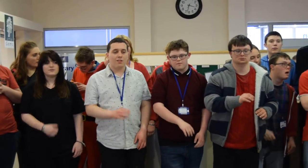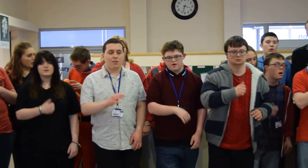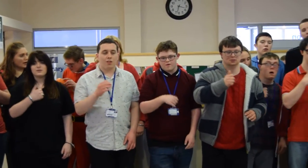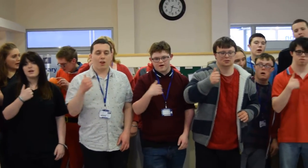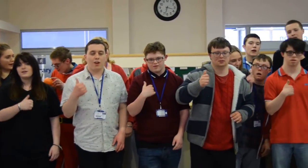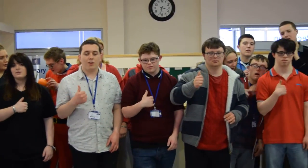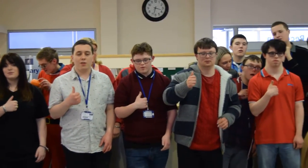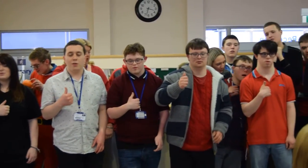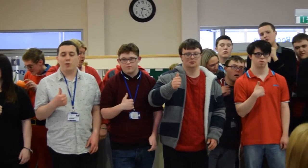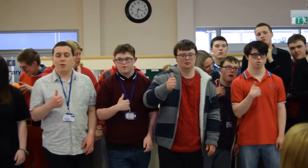and new,